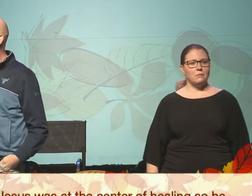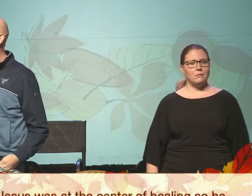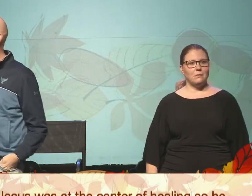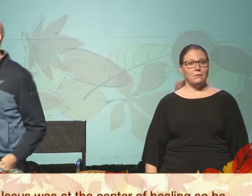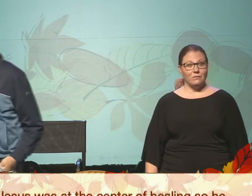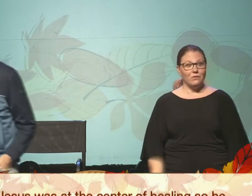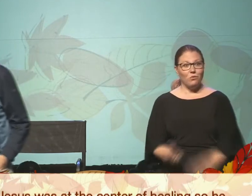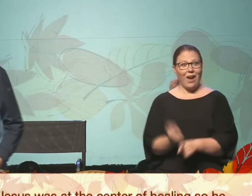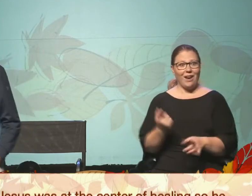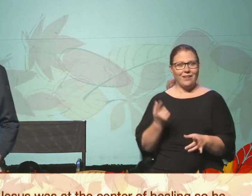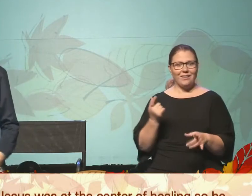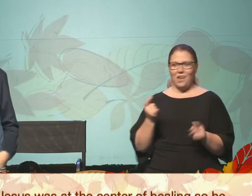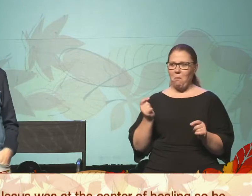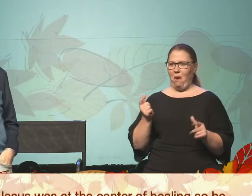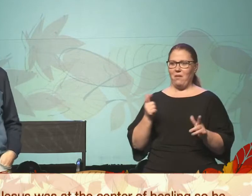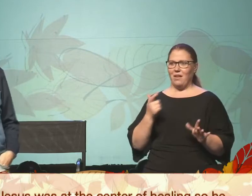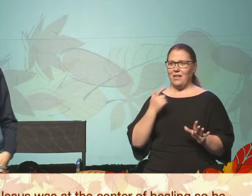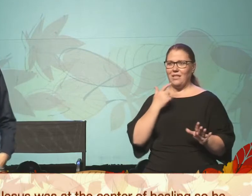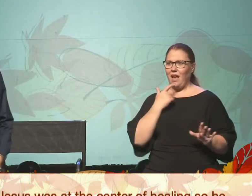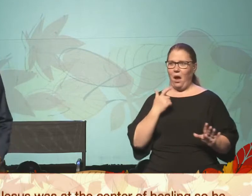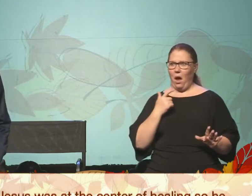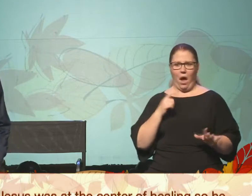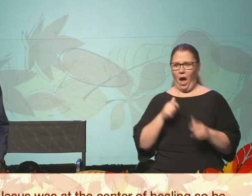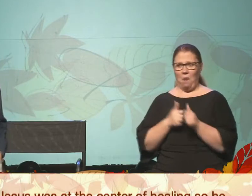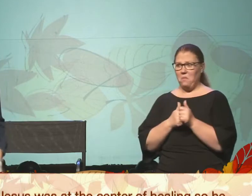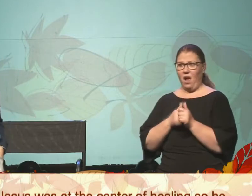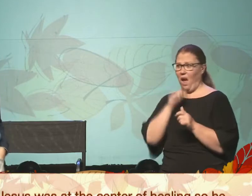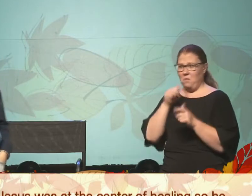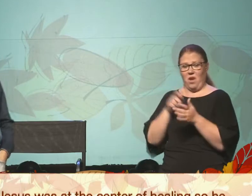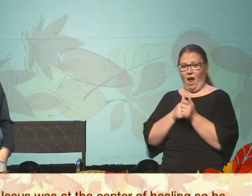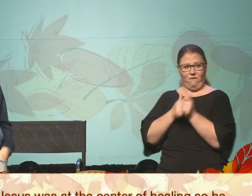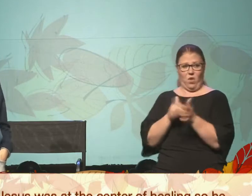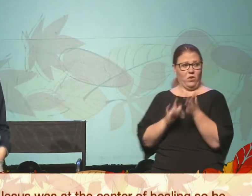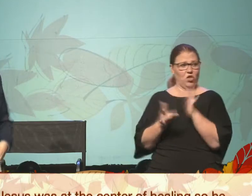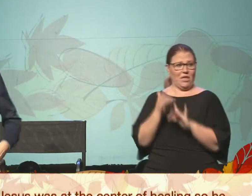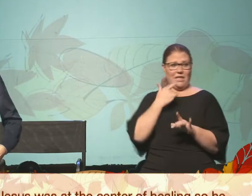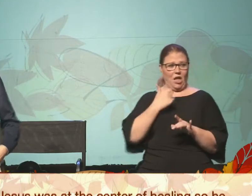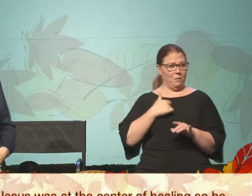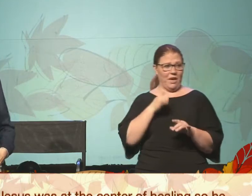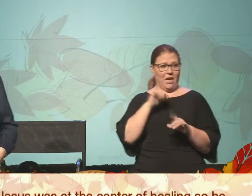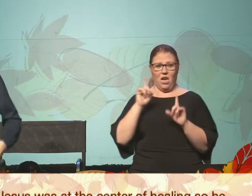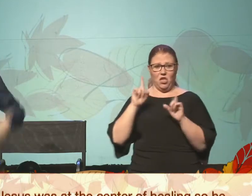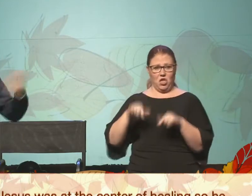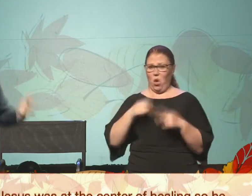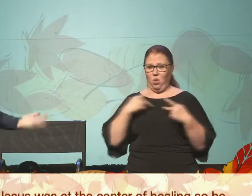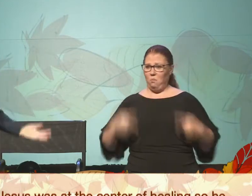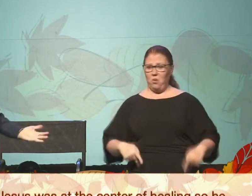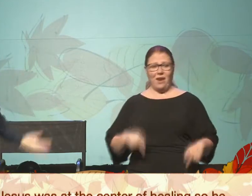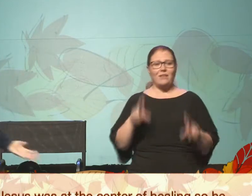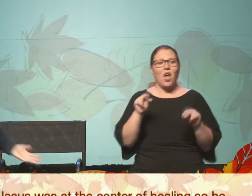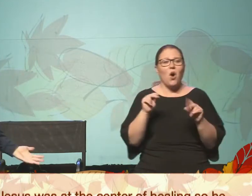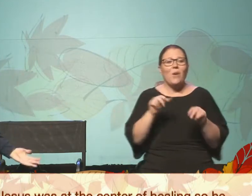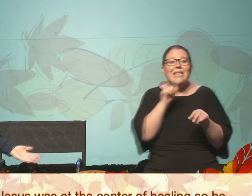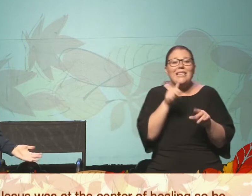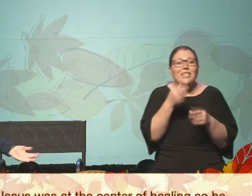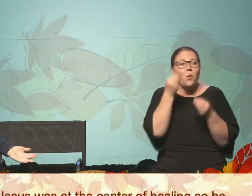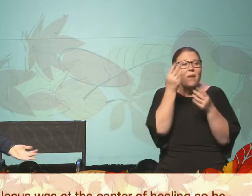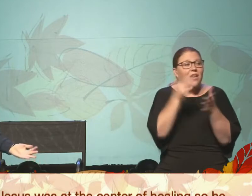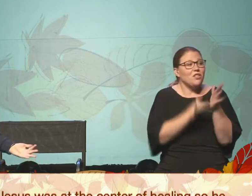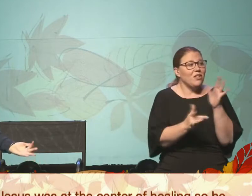Right? He promptly is like, I'm not following that Jesus who tells me to go to the priest. He disobeys Jesus.